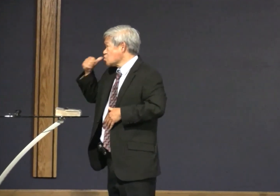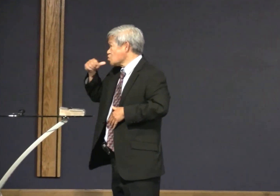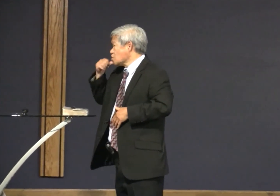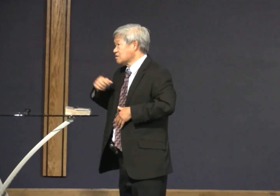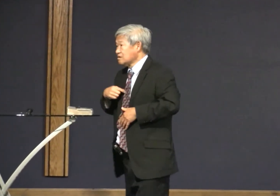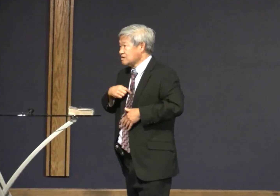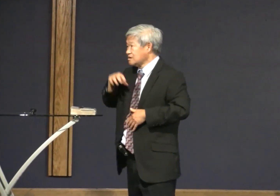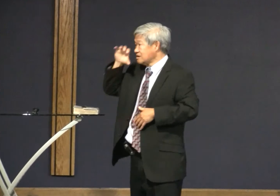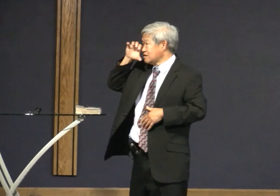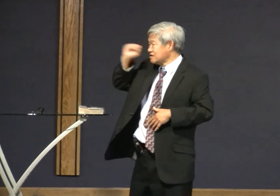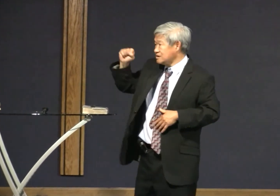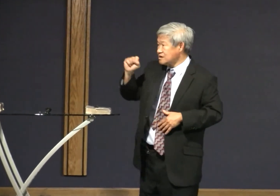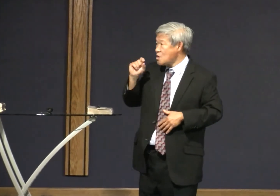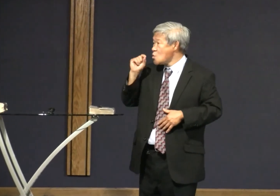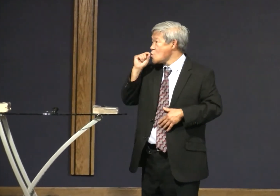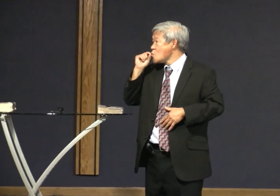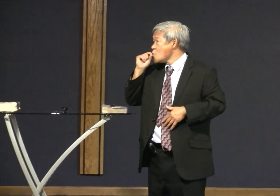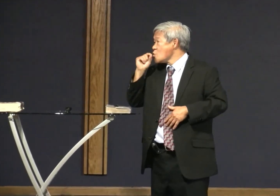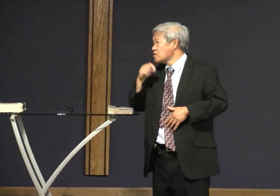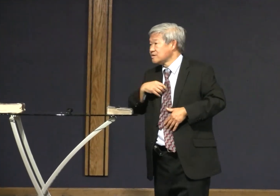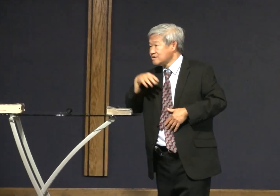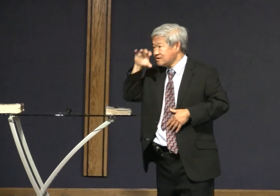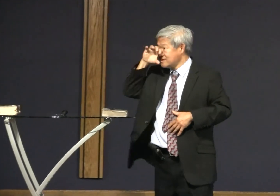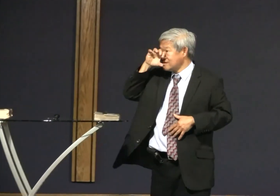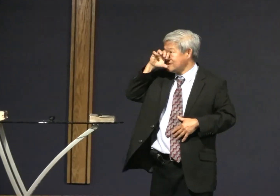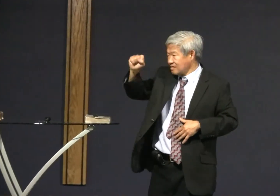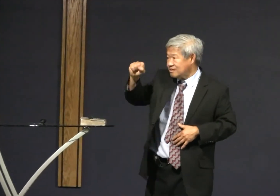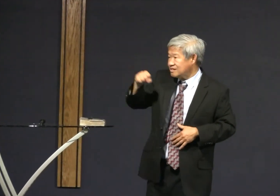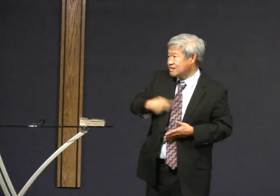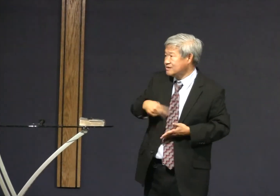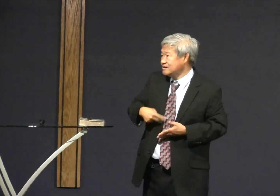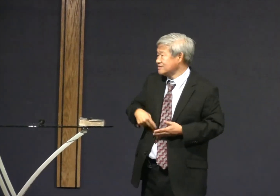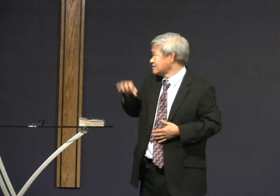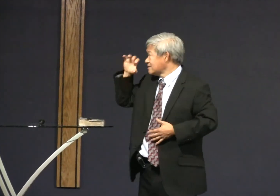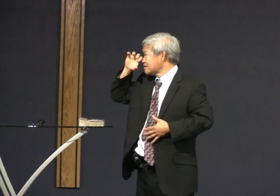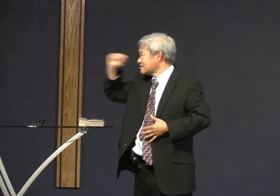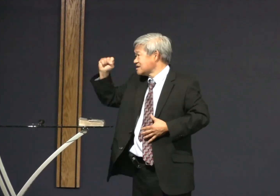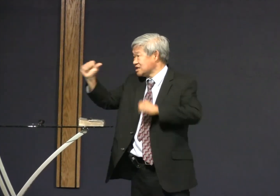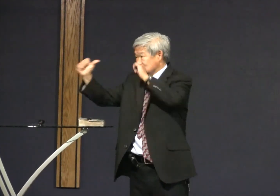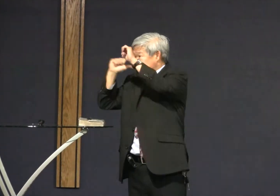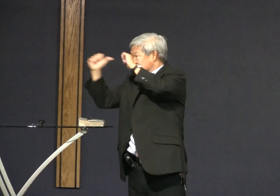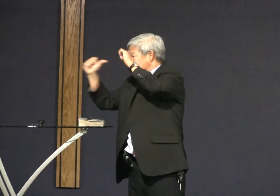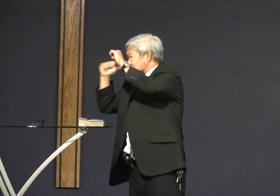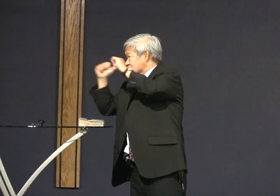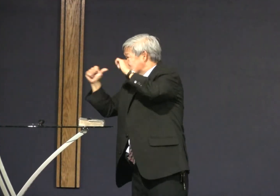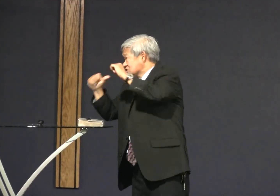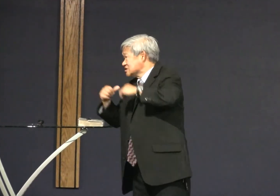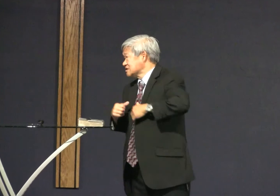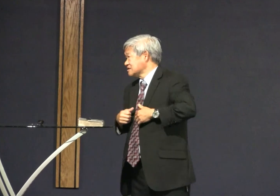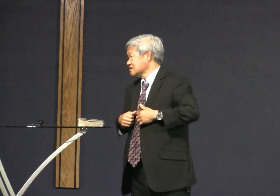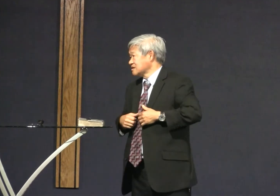you get distracted by girls by smoking by dancing by drinking